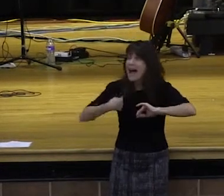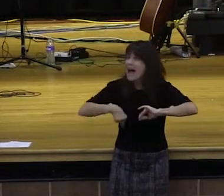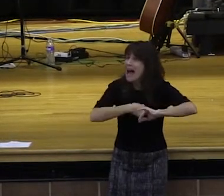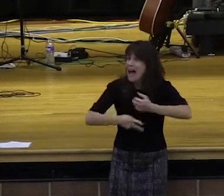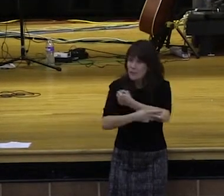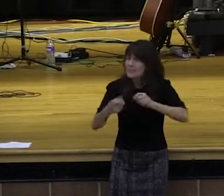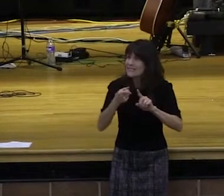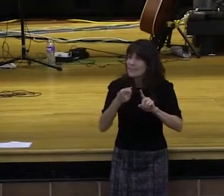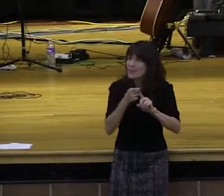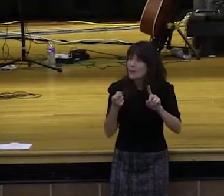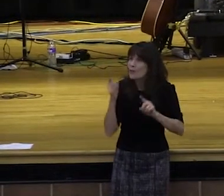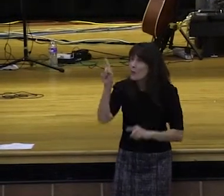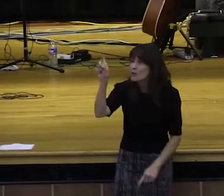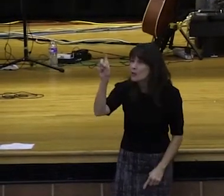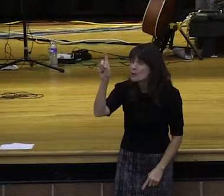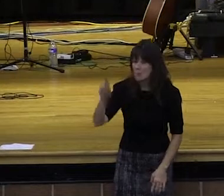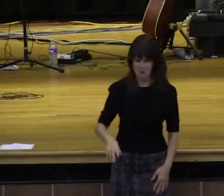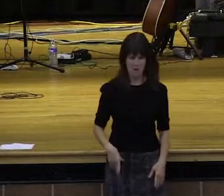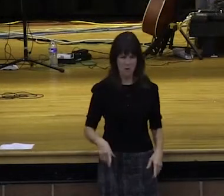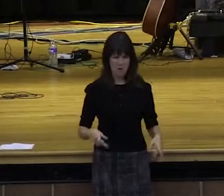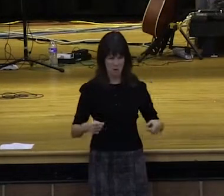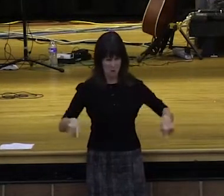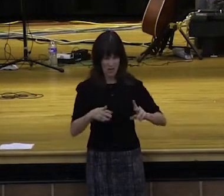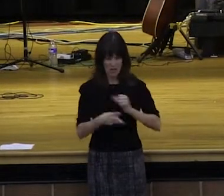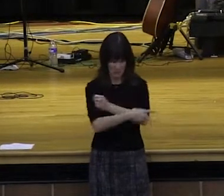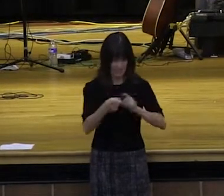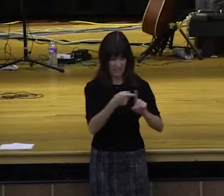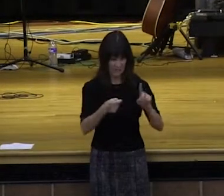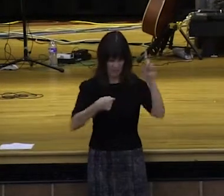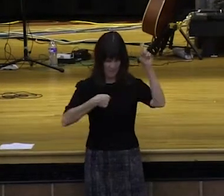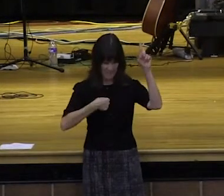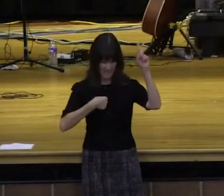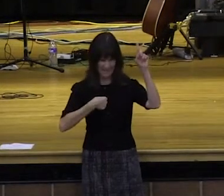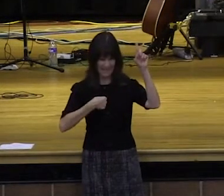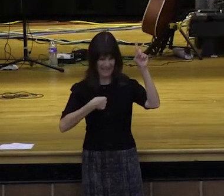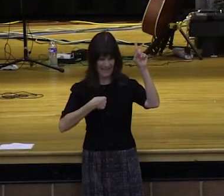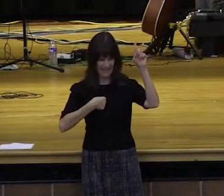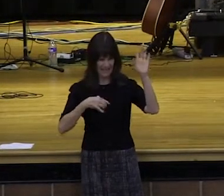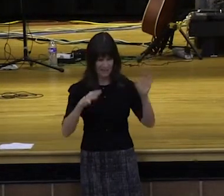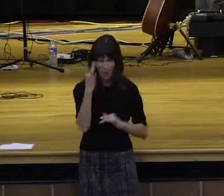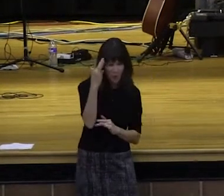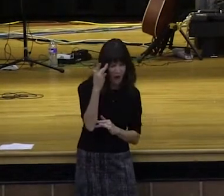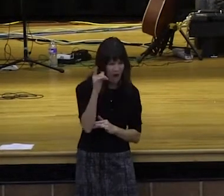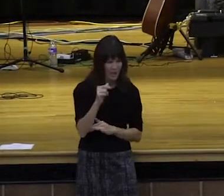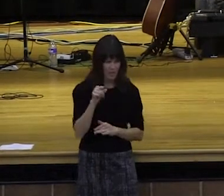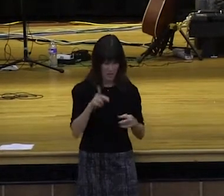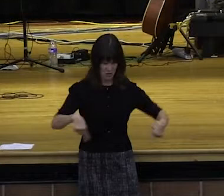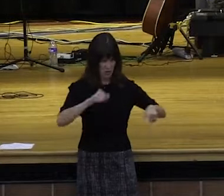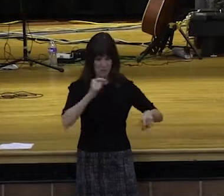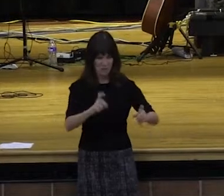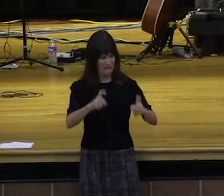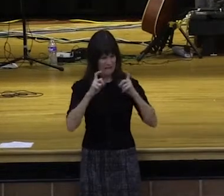curse. For you are robbing me, the whole nation of you. Bring the whole tithe into the storehouse so there may be food